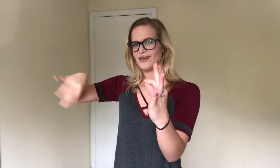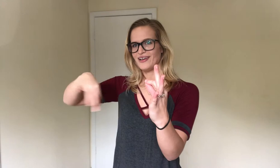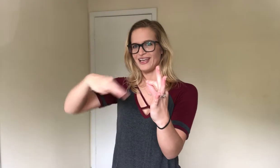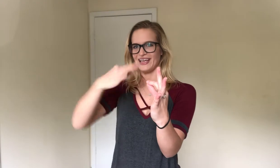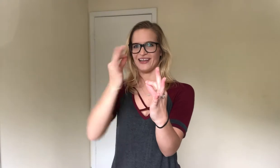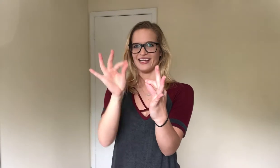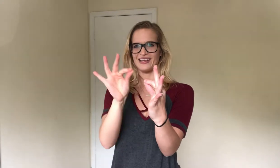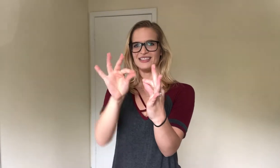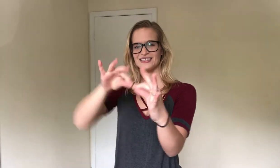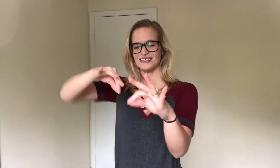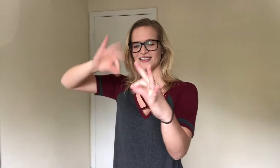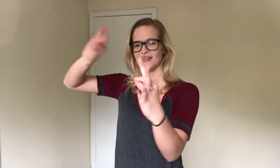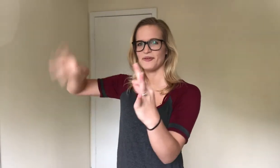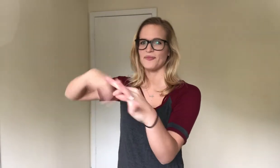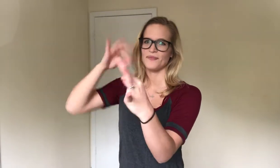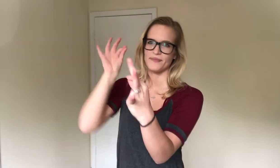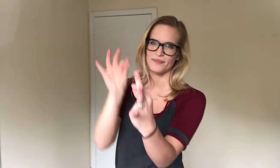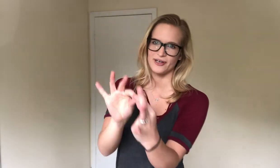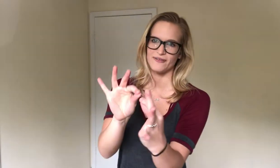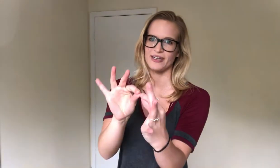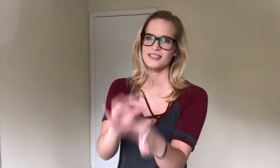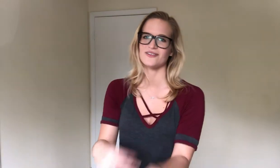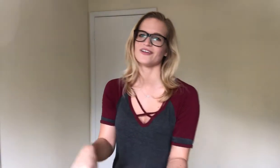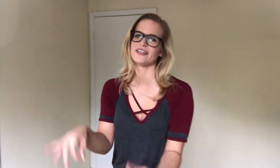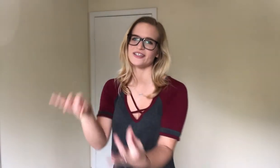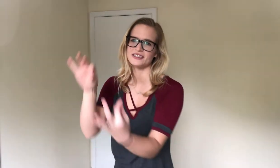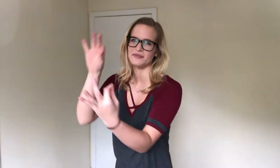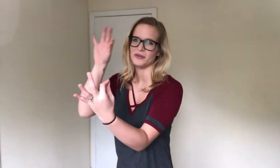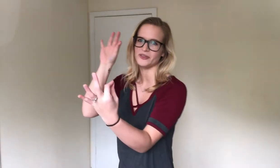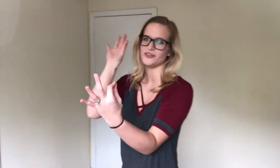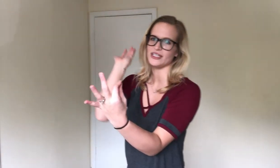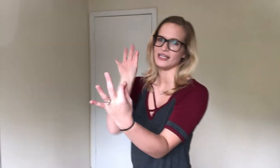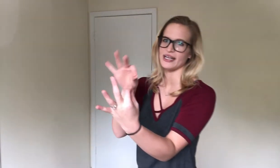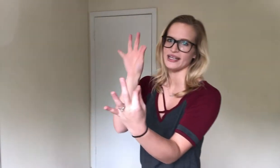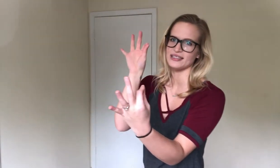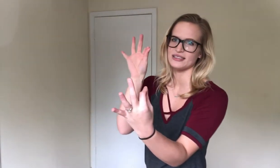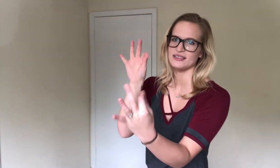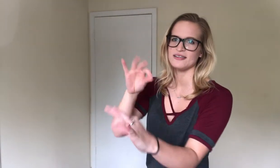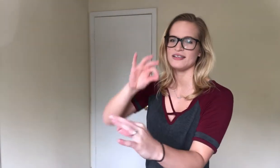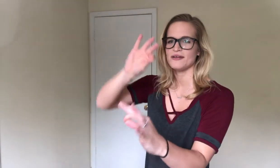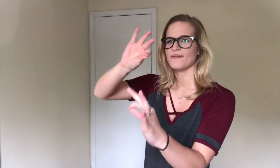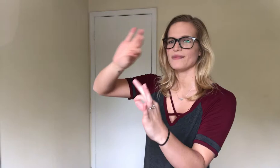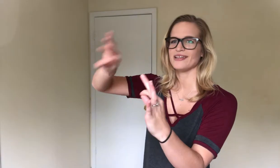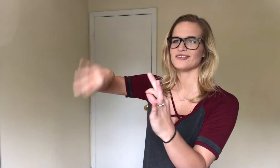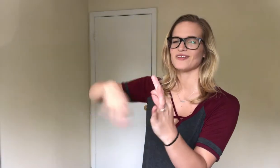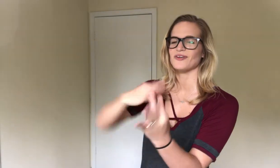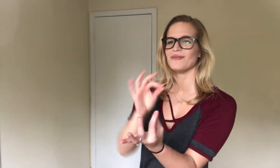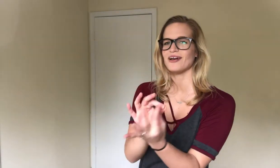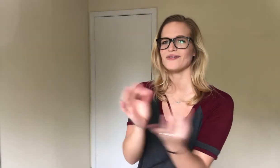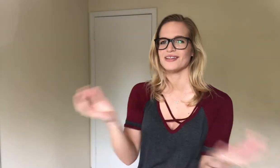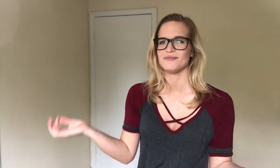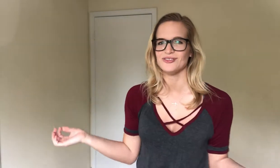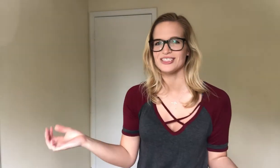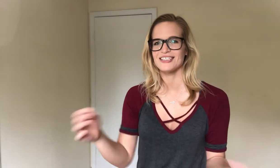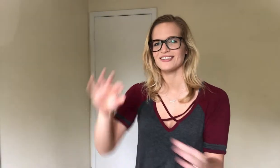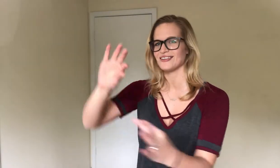hand like this. Perfect. Or you can see people doing it like this. But this flowed better with the music. So.